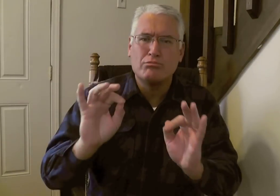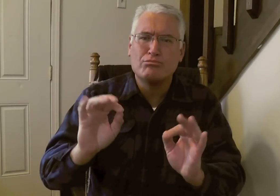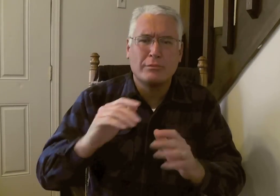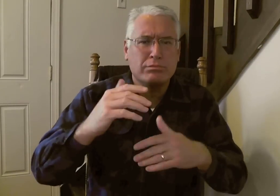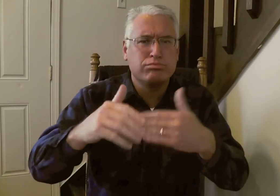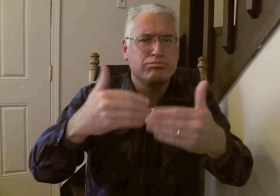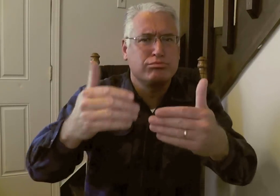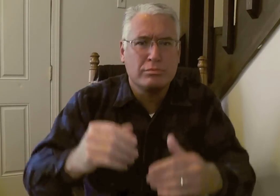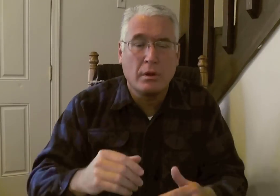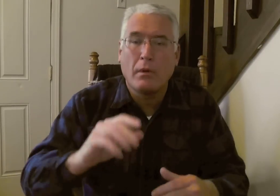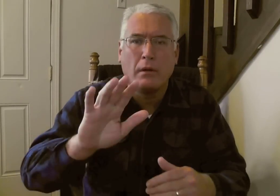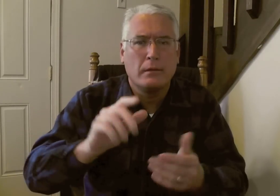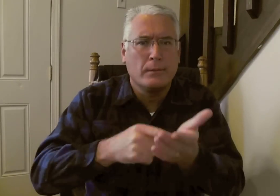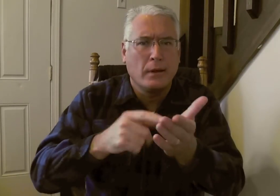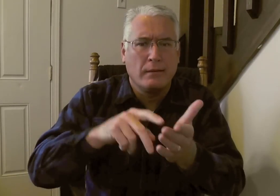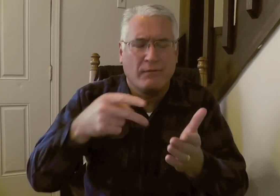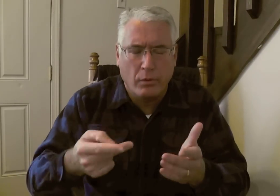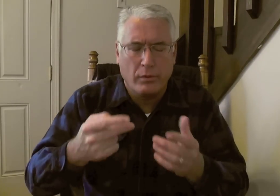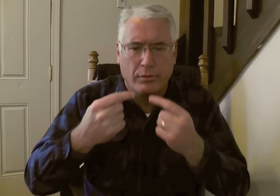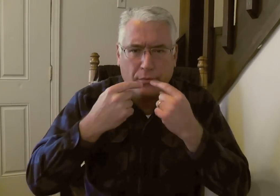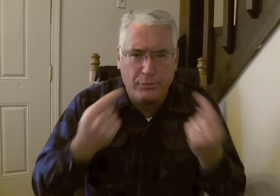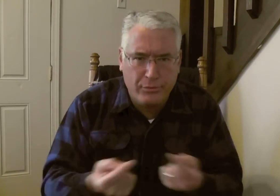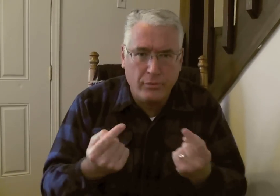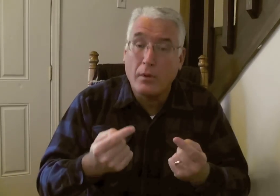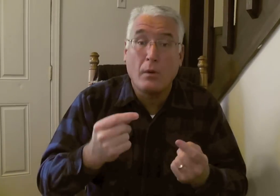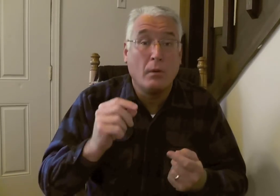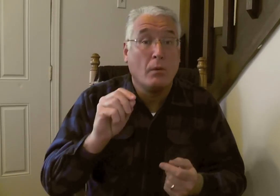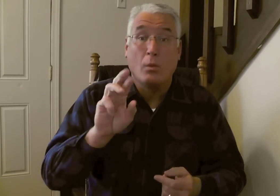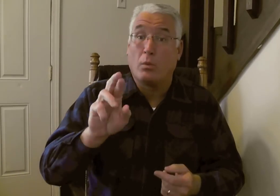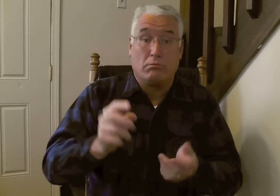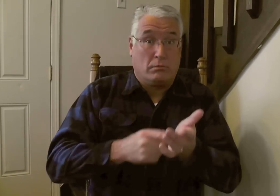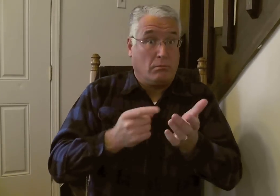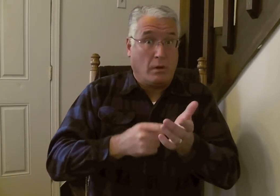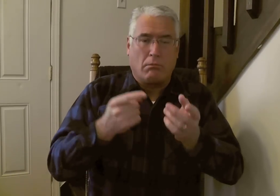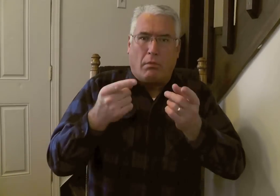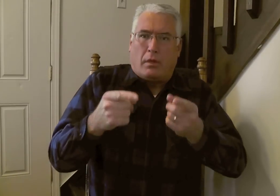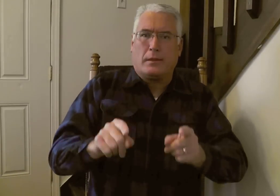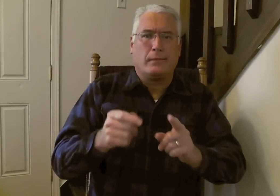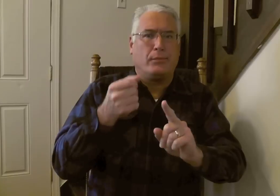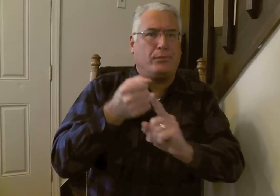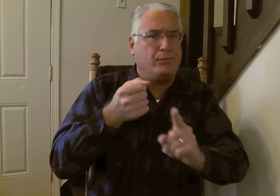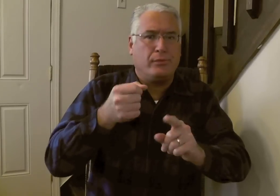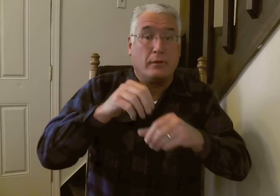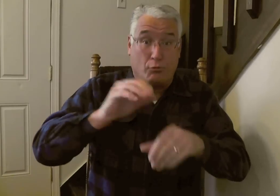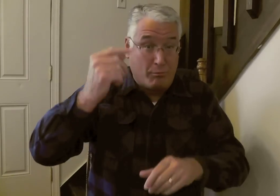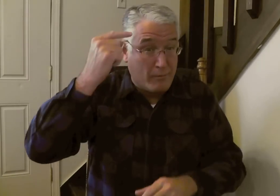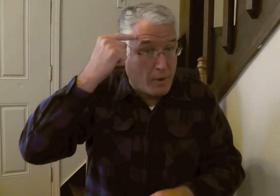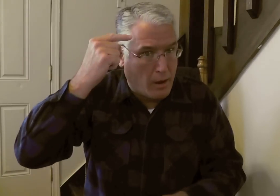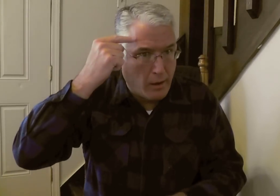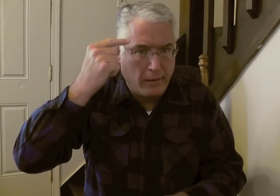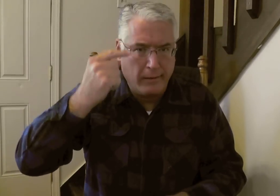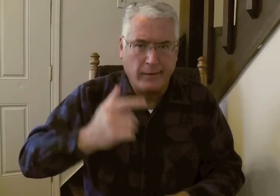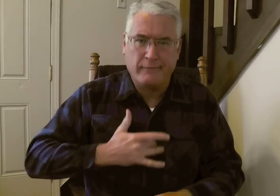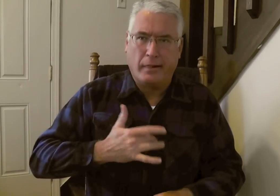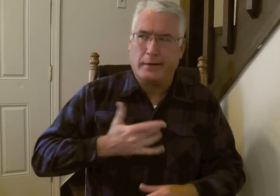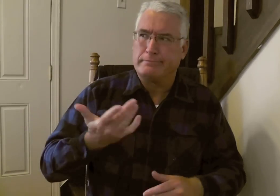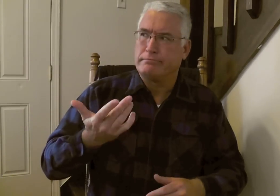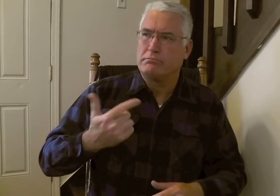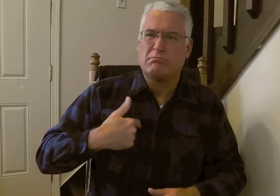spiritually and everything is fine. But sometimes, we fall into sin. Or sometimes, something's in our mind that